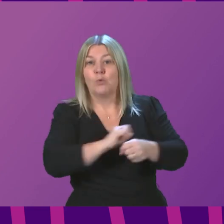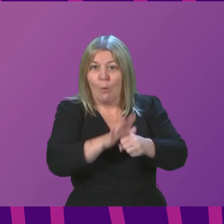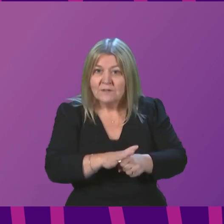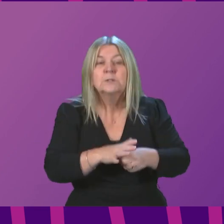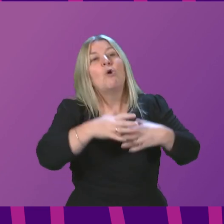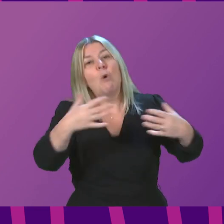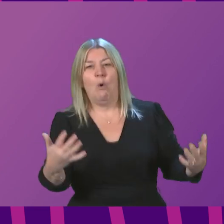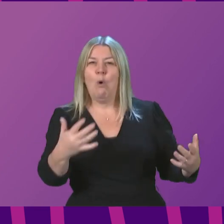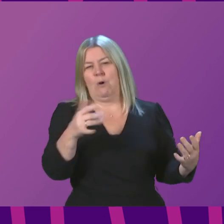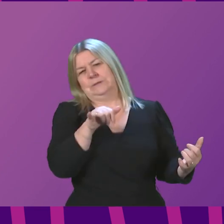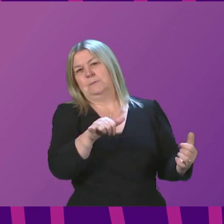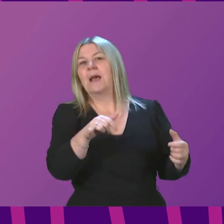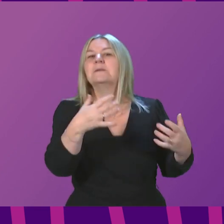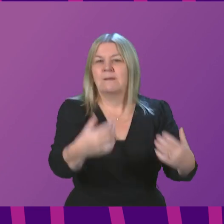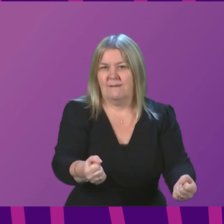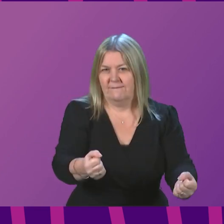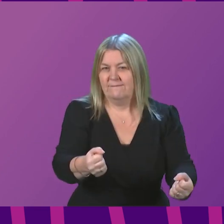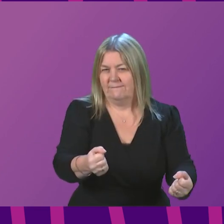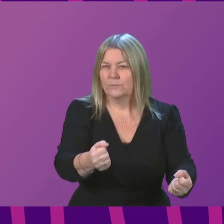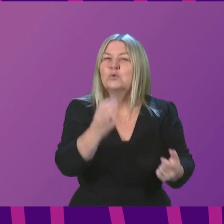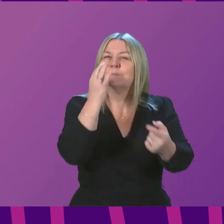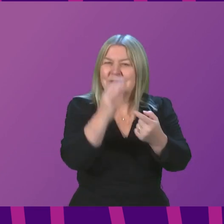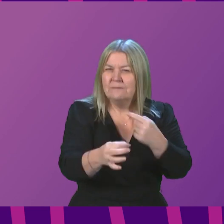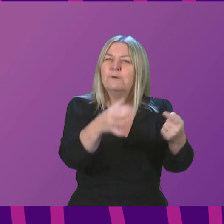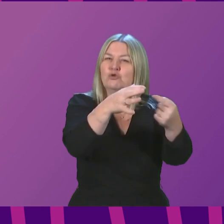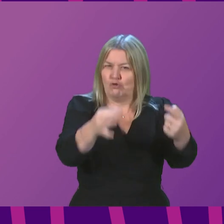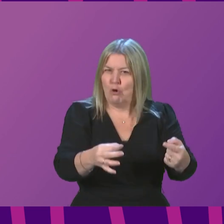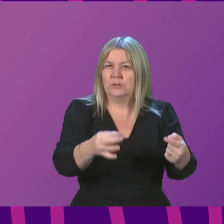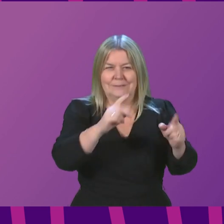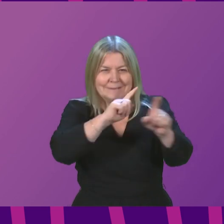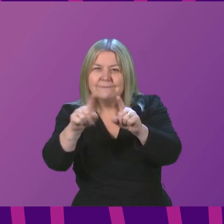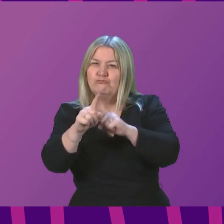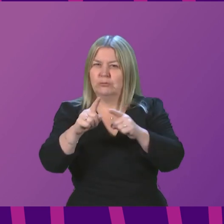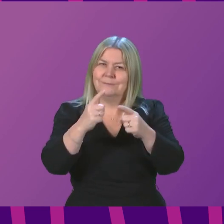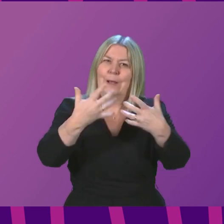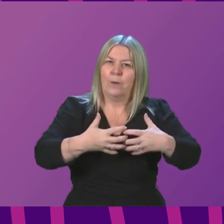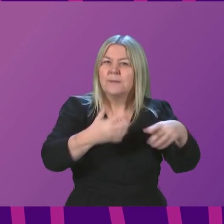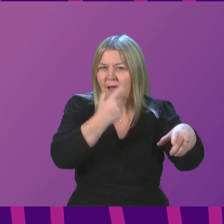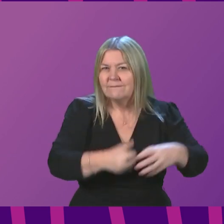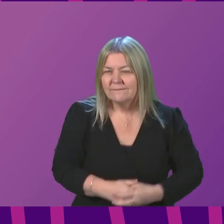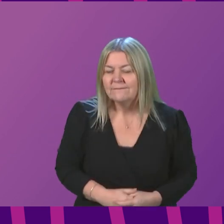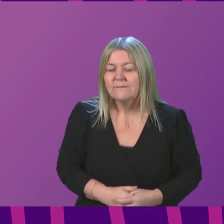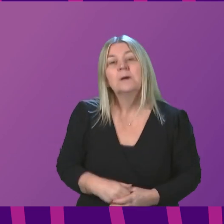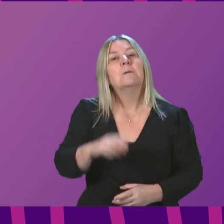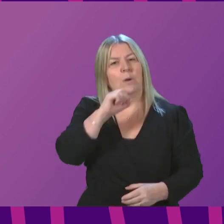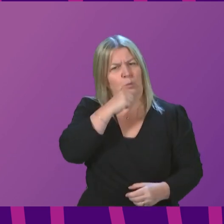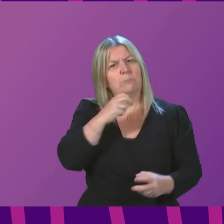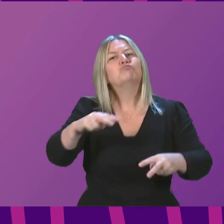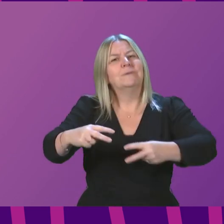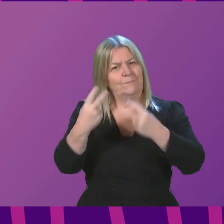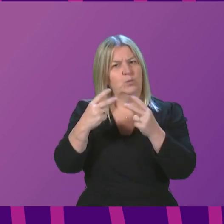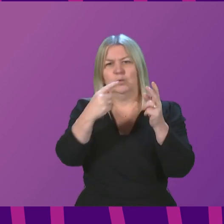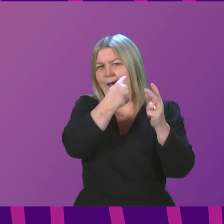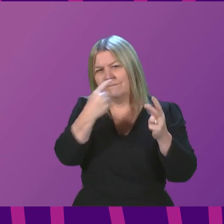is frequently consulted and supports the guidance in place. We will continue to review all of the international evidence